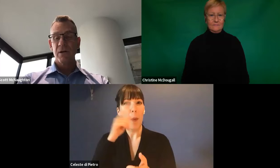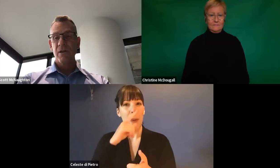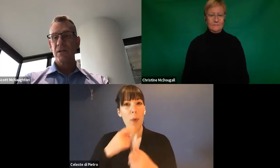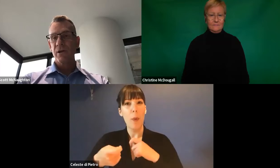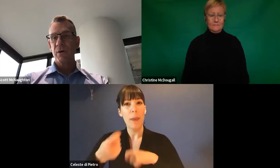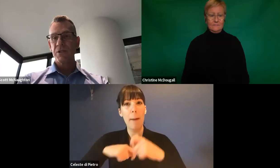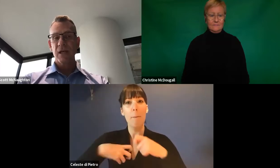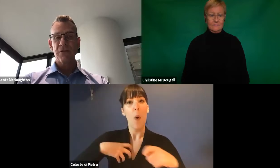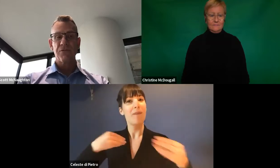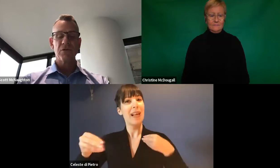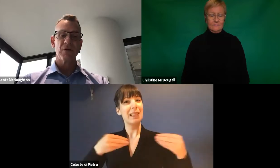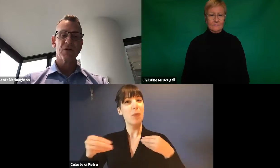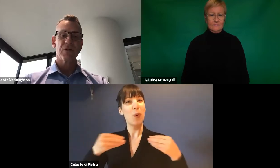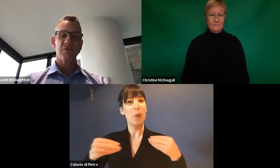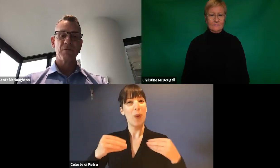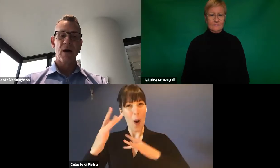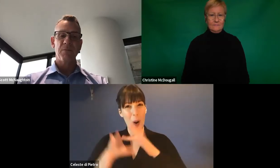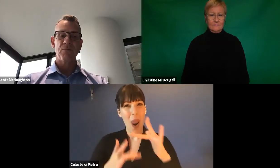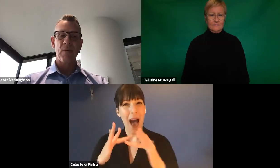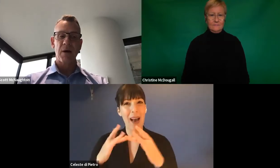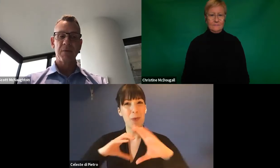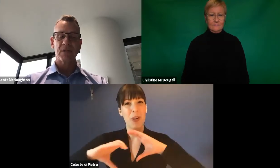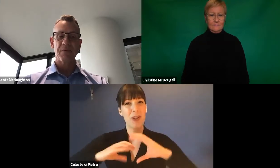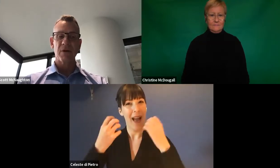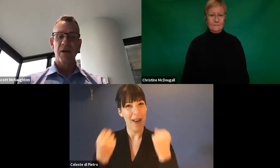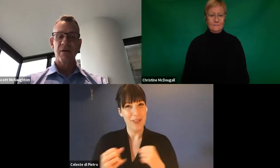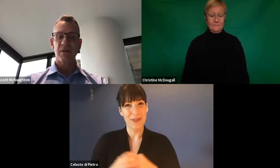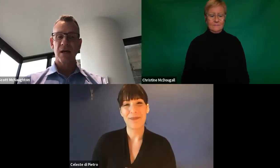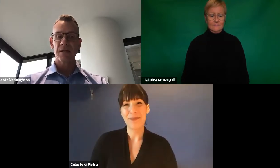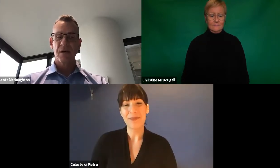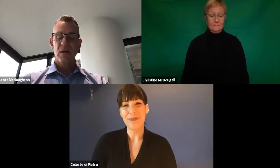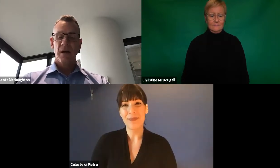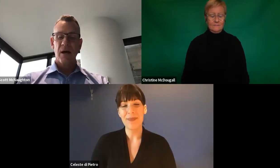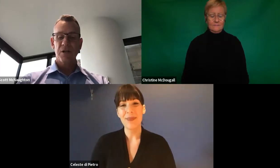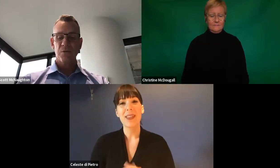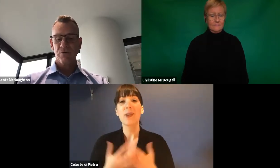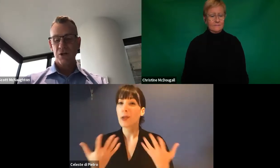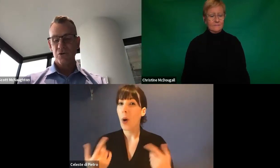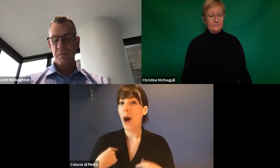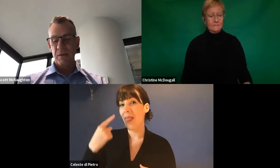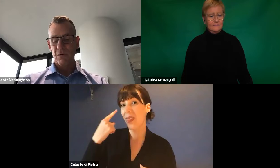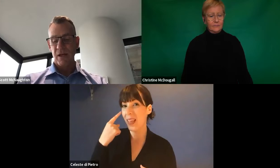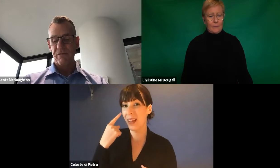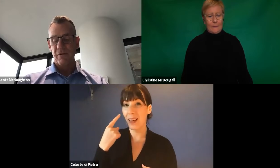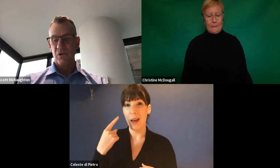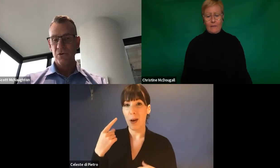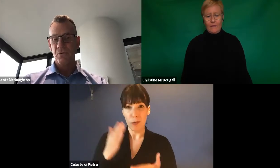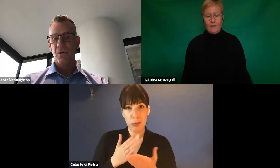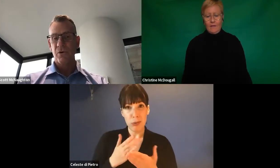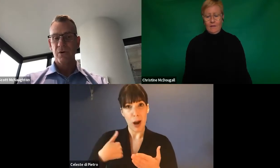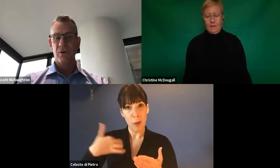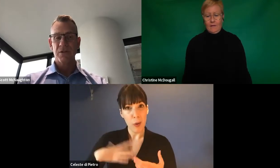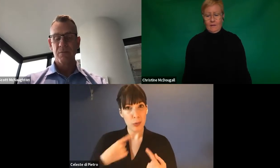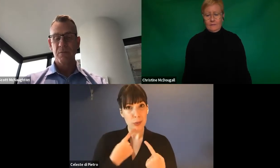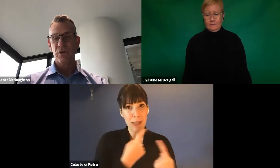So I know there's a lot of questions to get through, so I'll just sort of wrap up in summary, Mary, that I just want to reassure people that if you